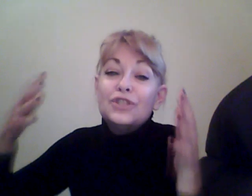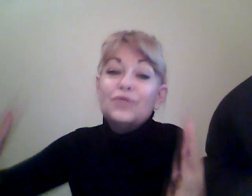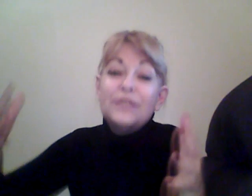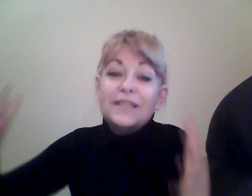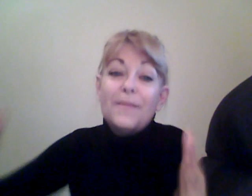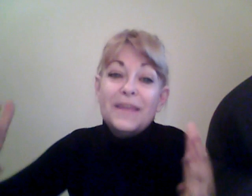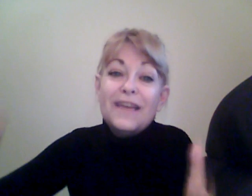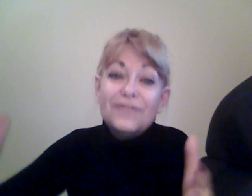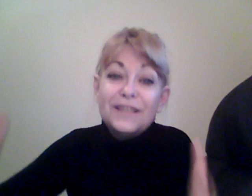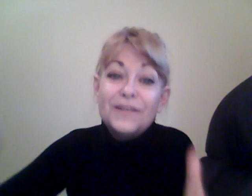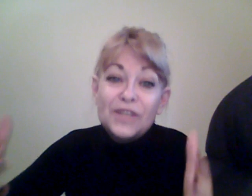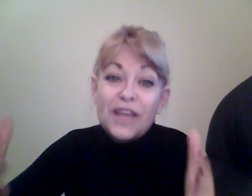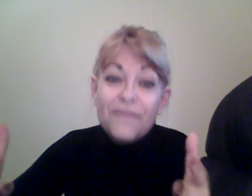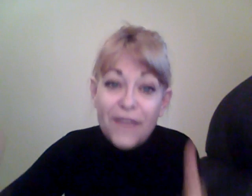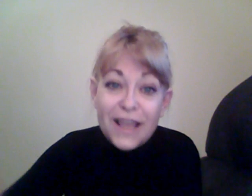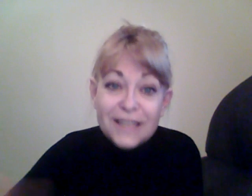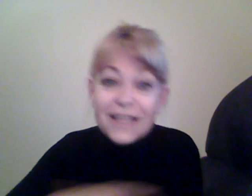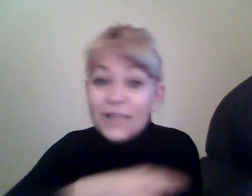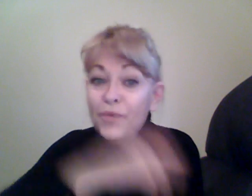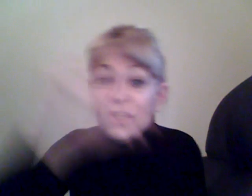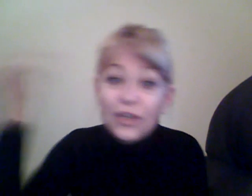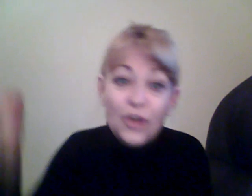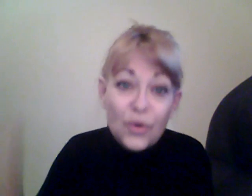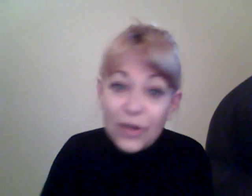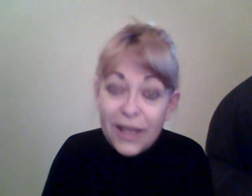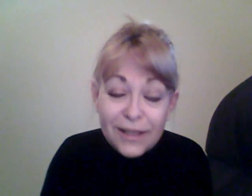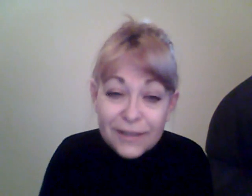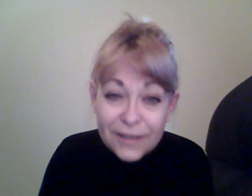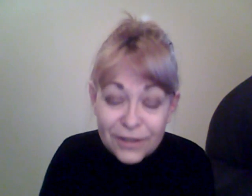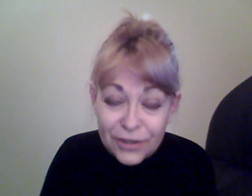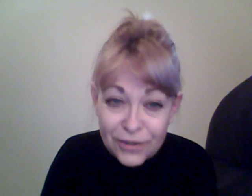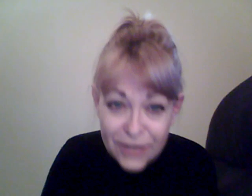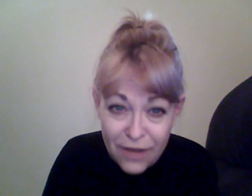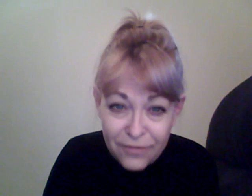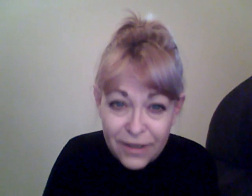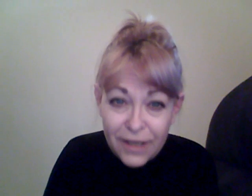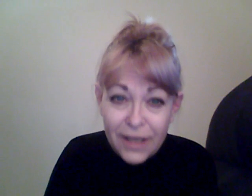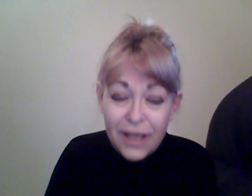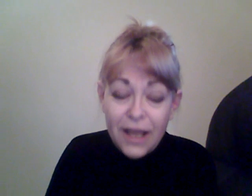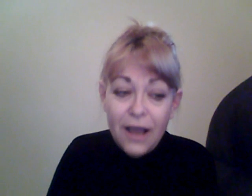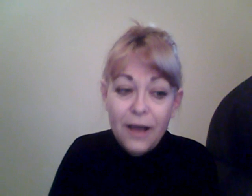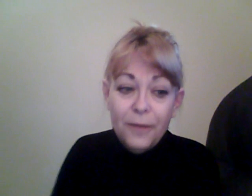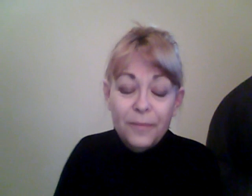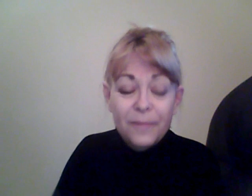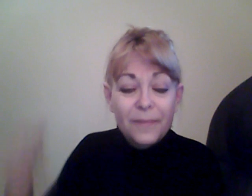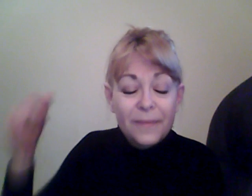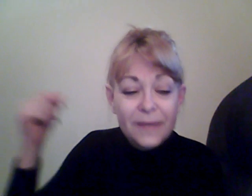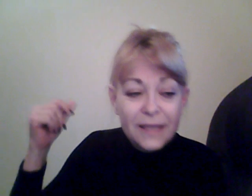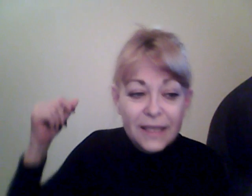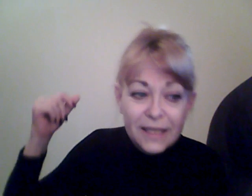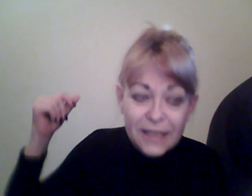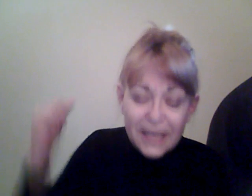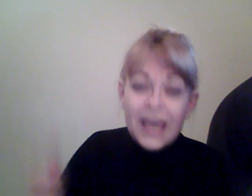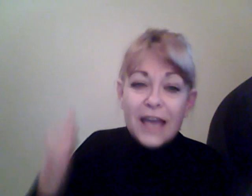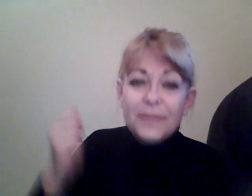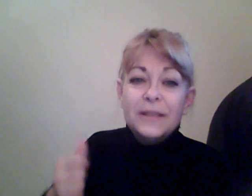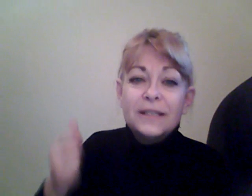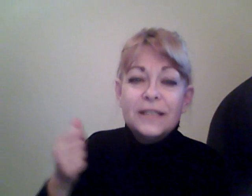soon as somebody else gives you advice, that's when you know you ain't listening to yourself. Um, you gotta be listening